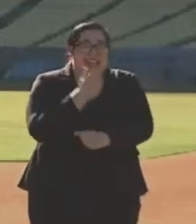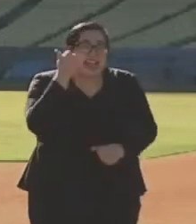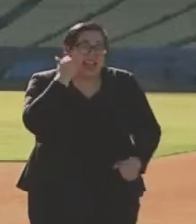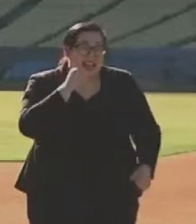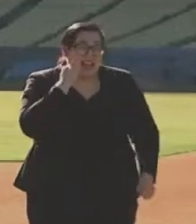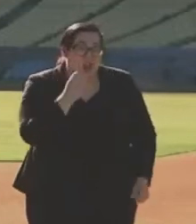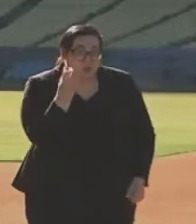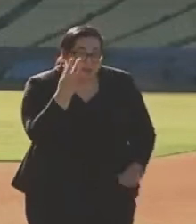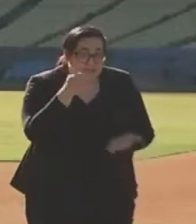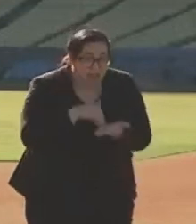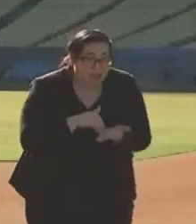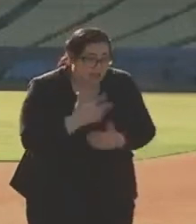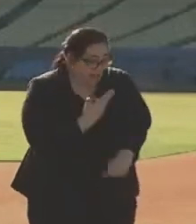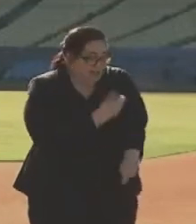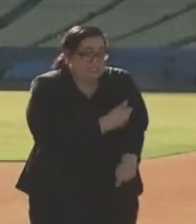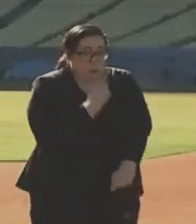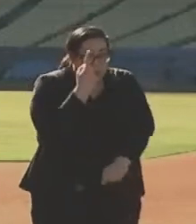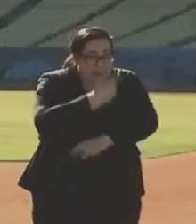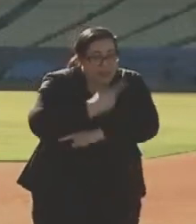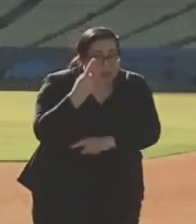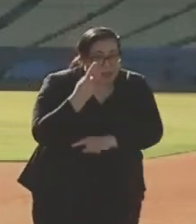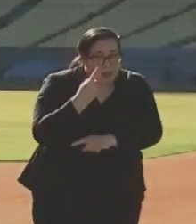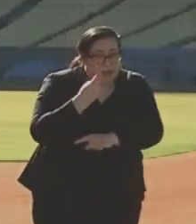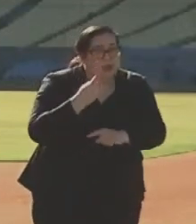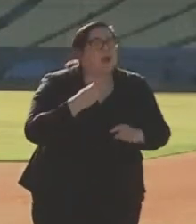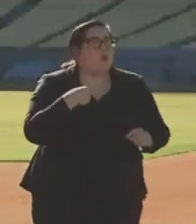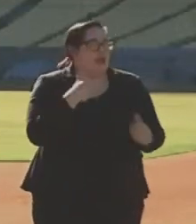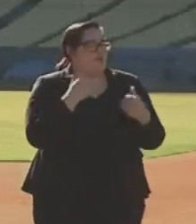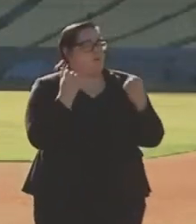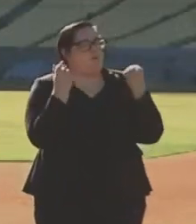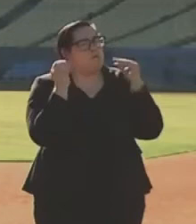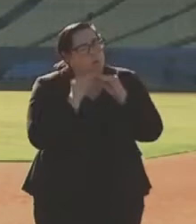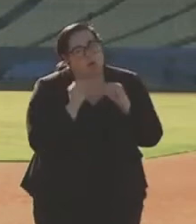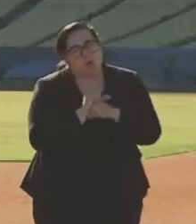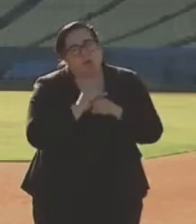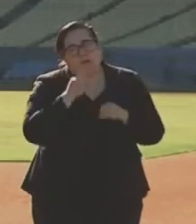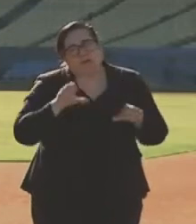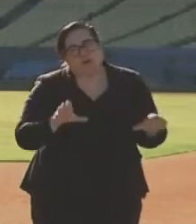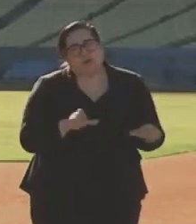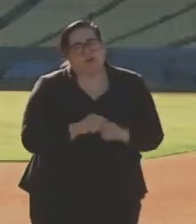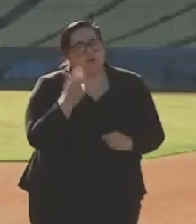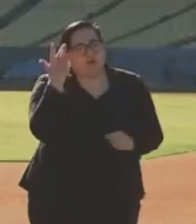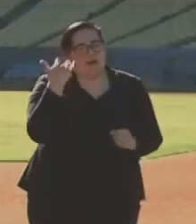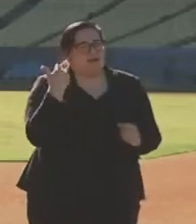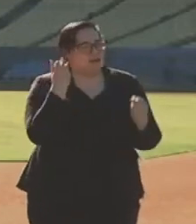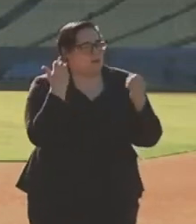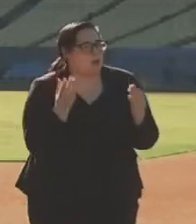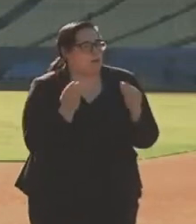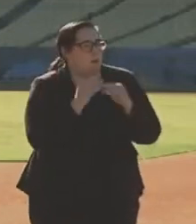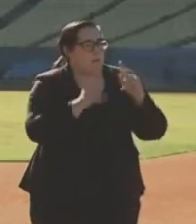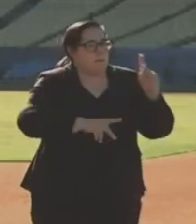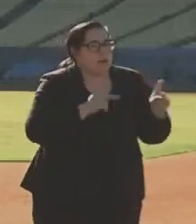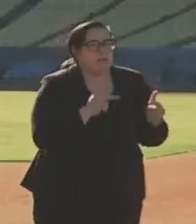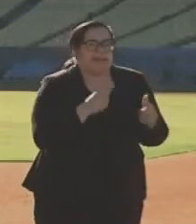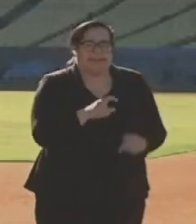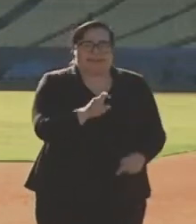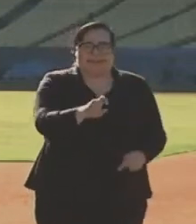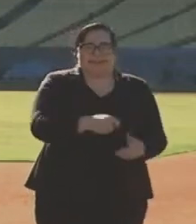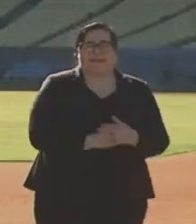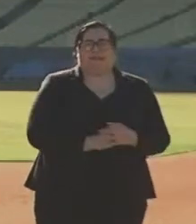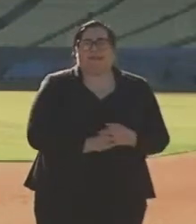12,000 vaccines a day. But we have a lot more work to do because we have so many more people in need.